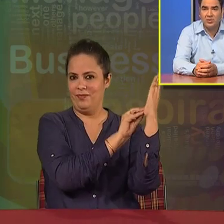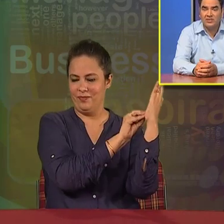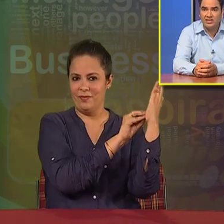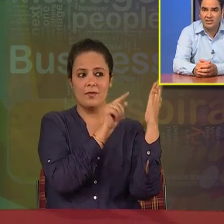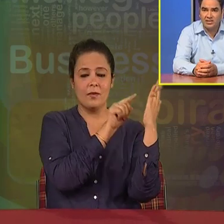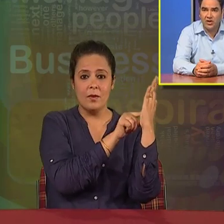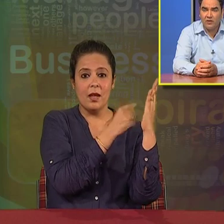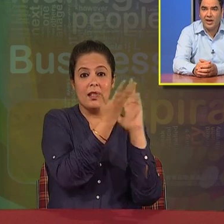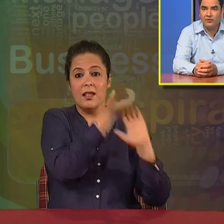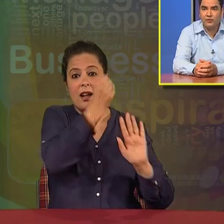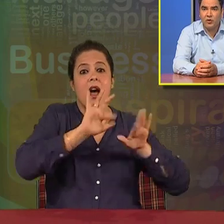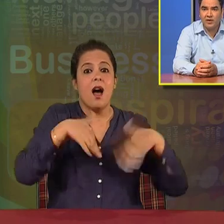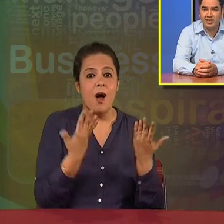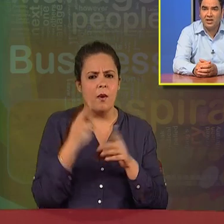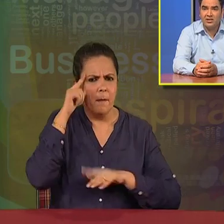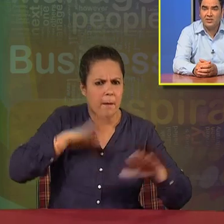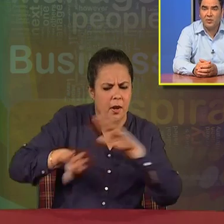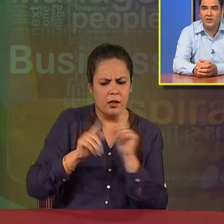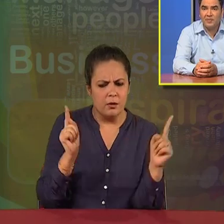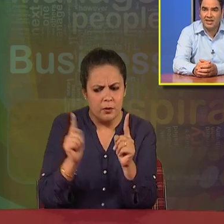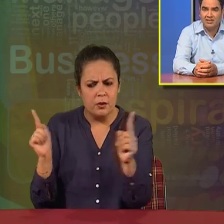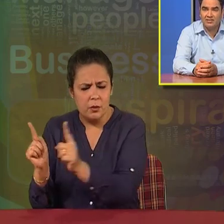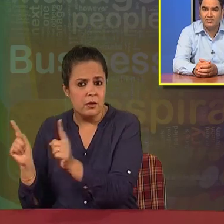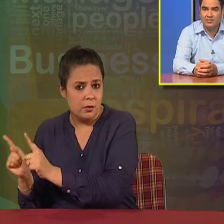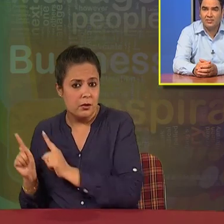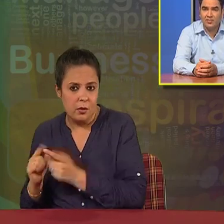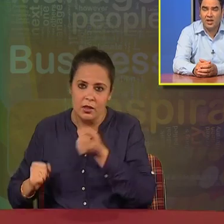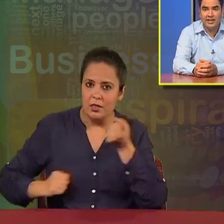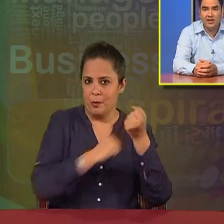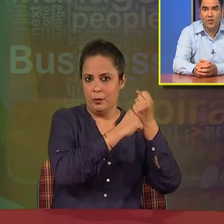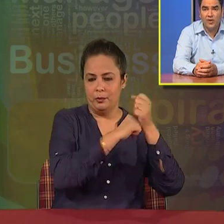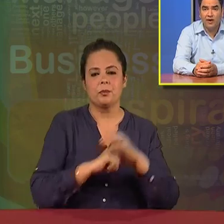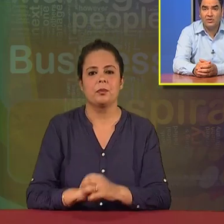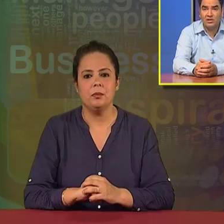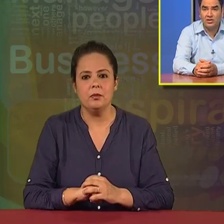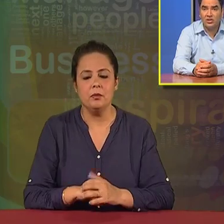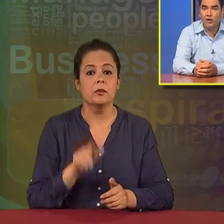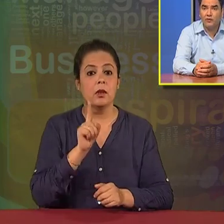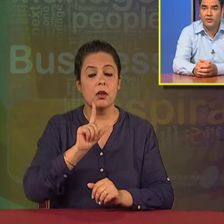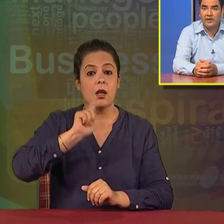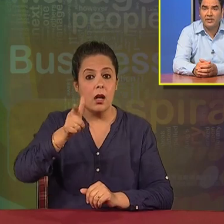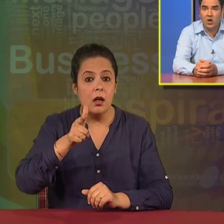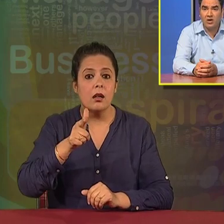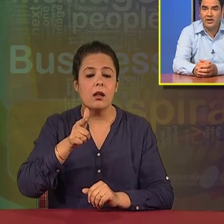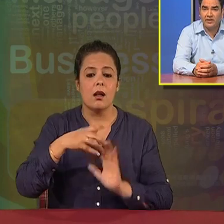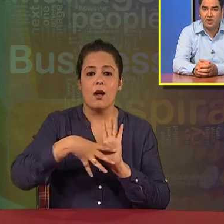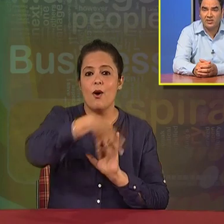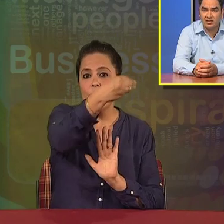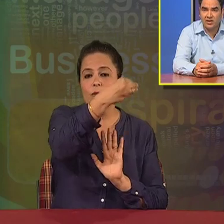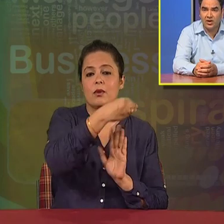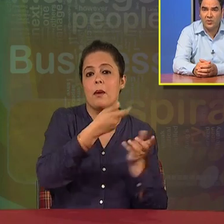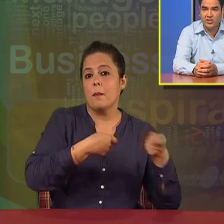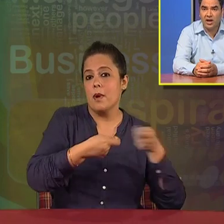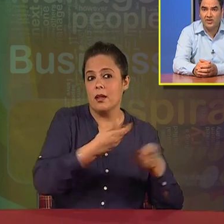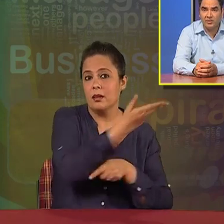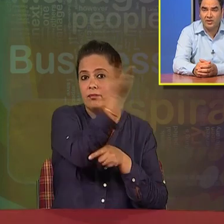the support services, we have to formulate the supportive plans. Then, we have to search for the various alternative courses,